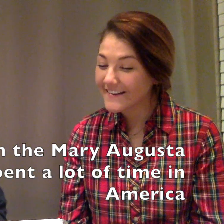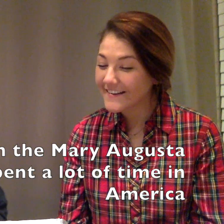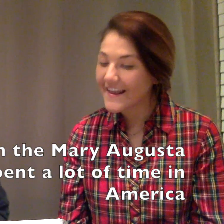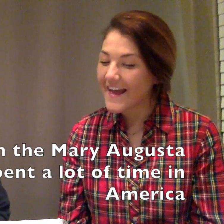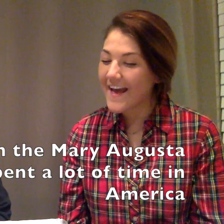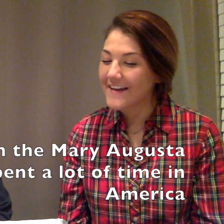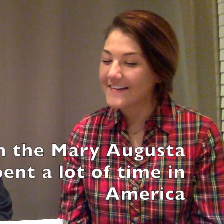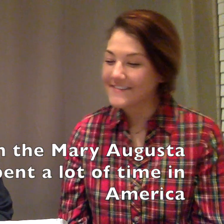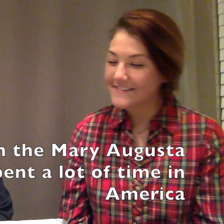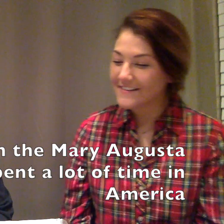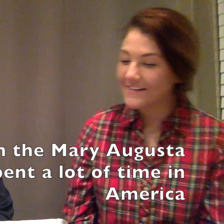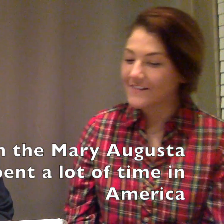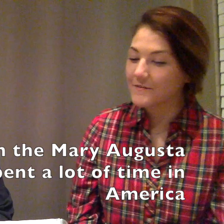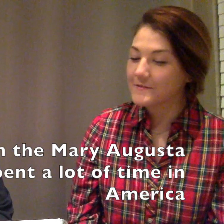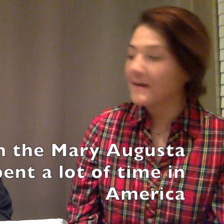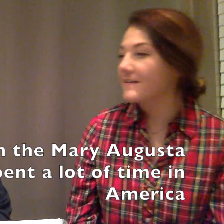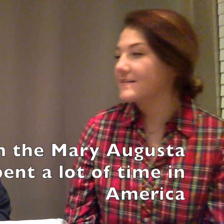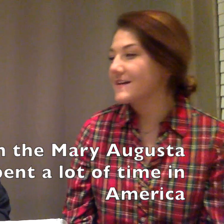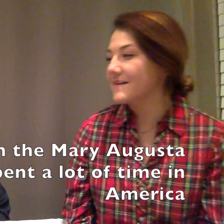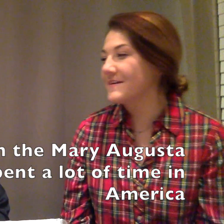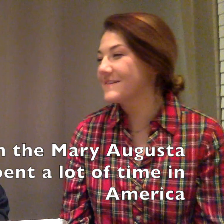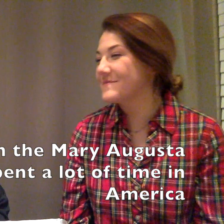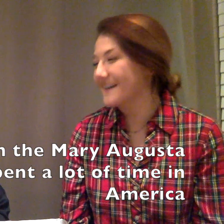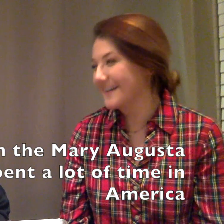and you spent a lot of time in America.